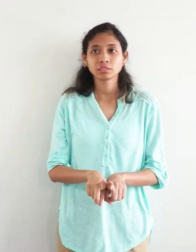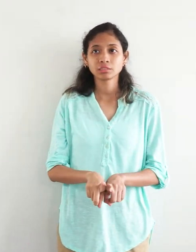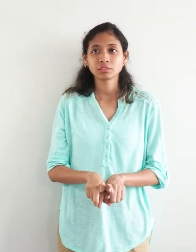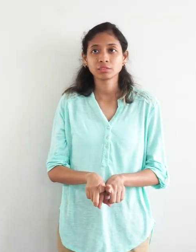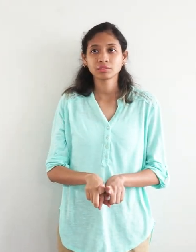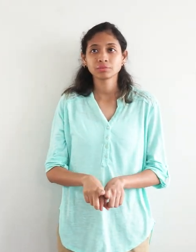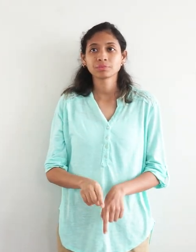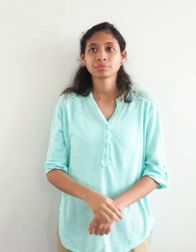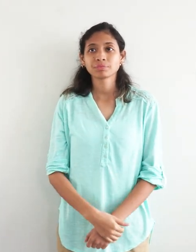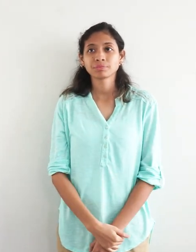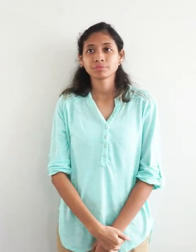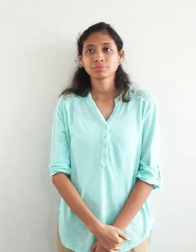nephew,